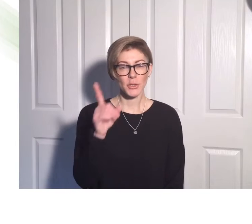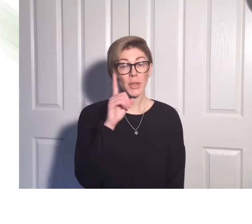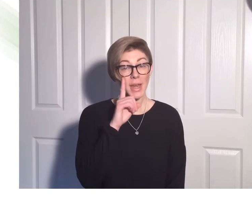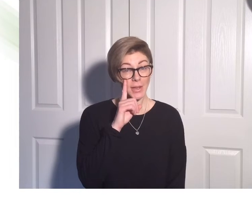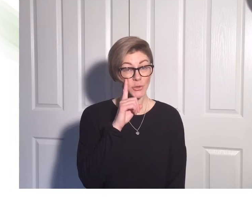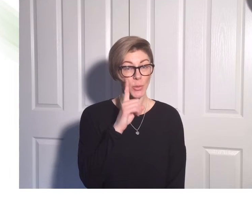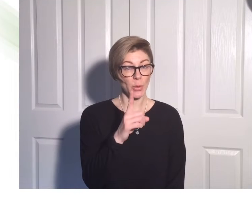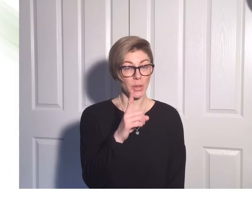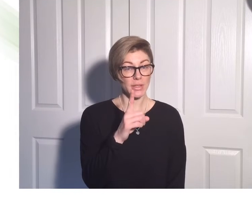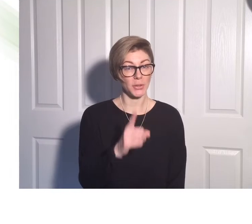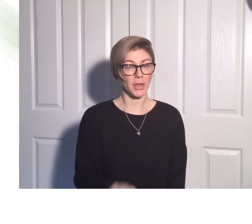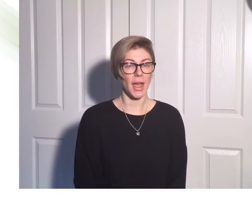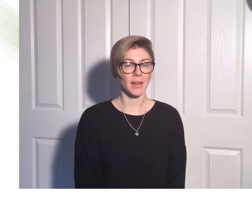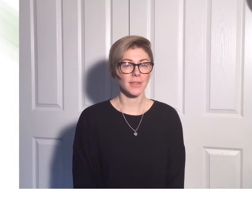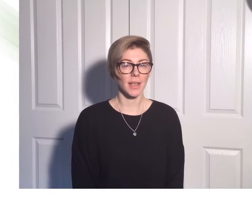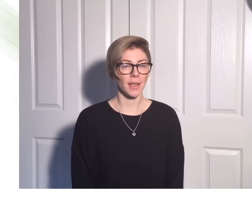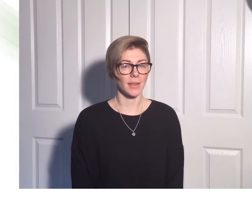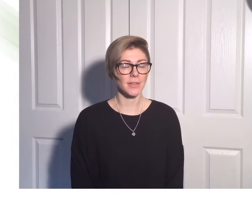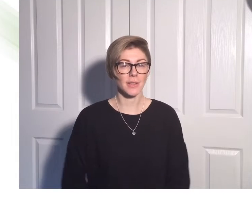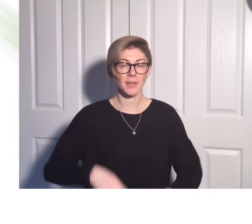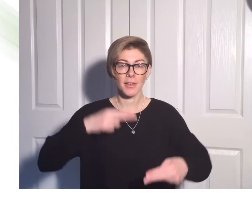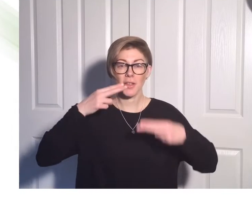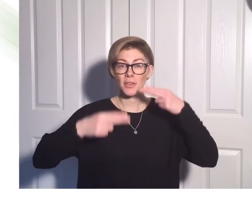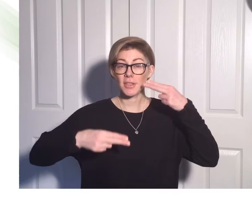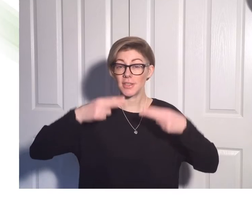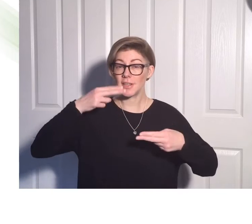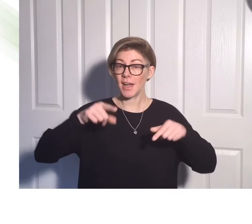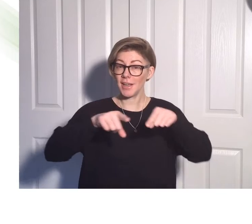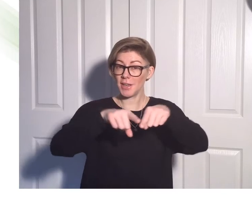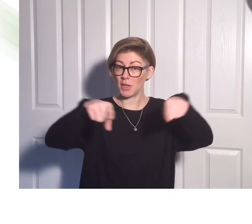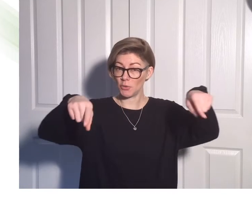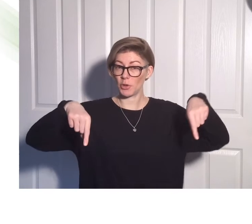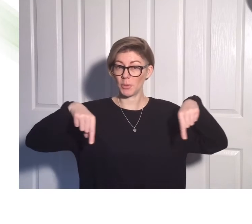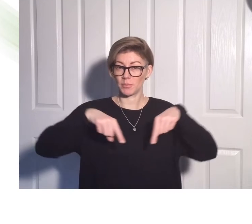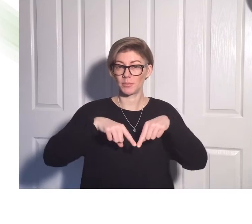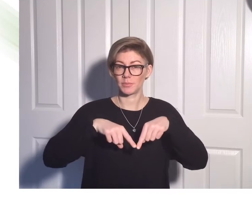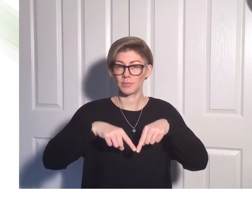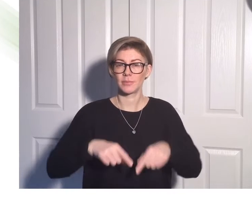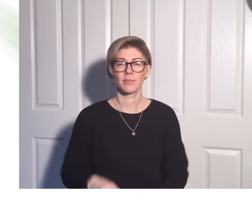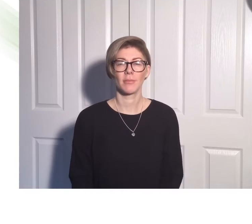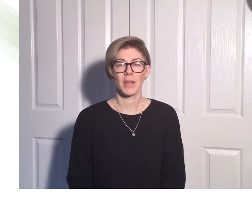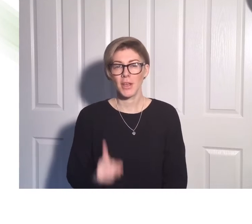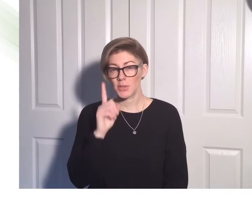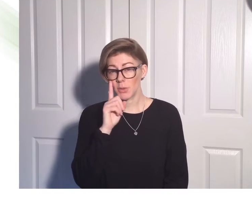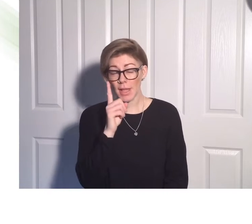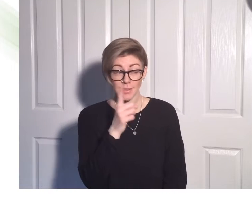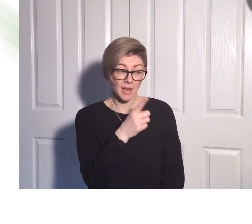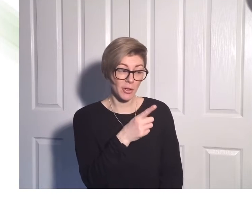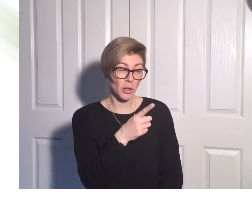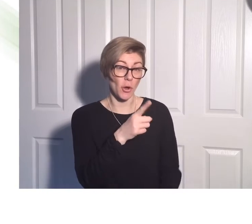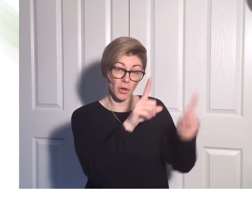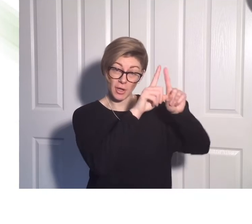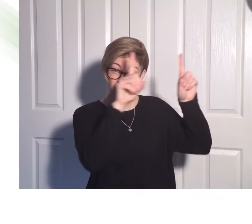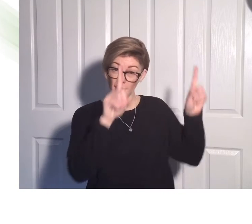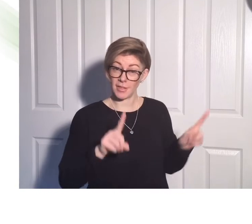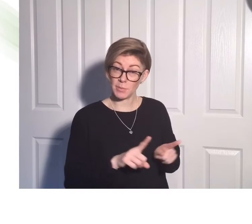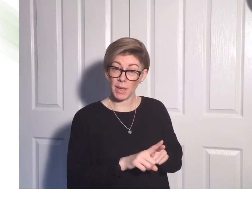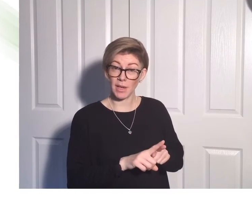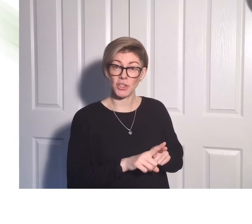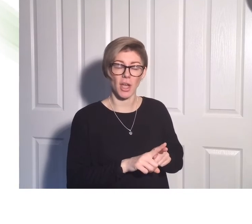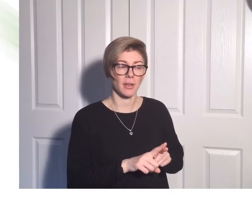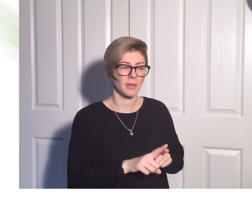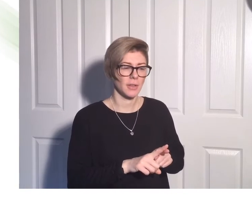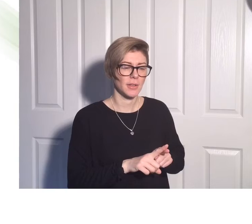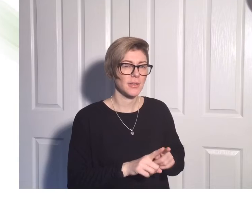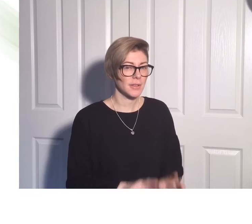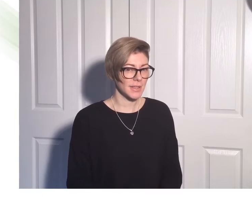So the next room we're going to look at is the dining room. So let's have a look at this